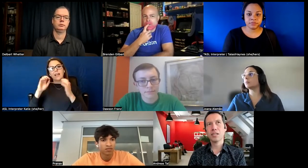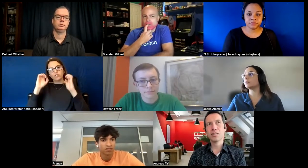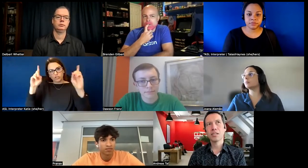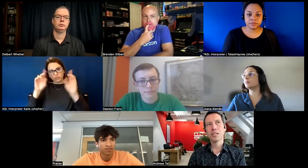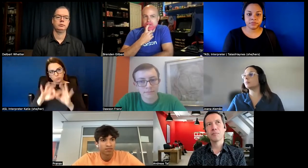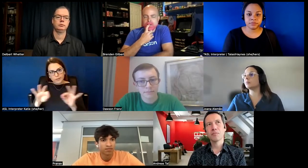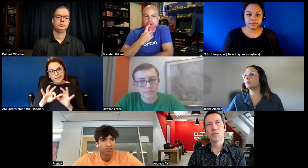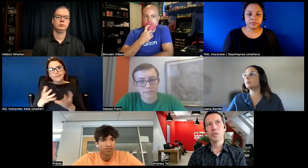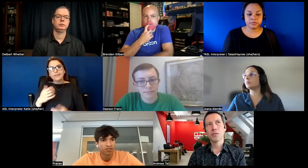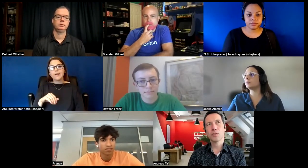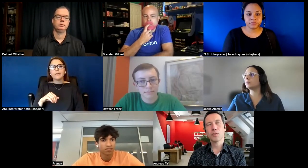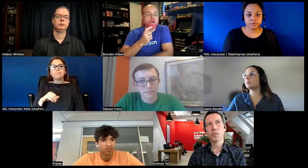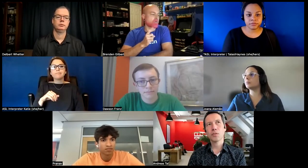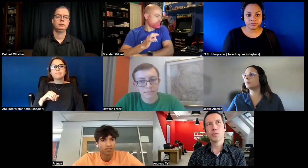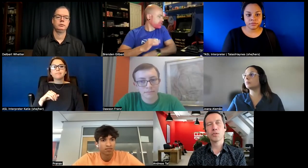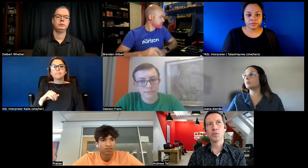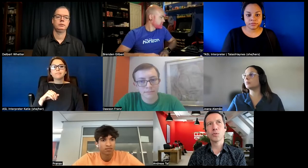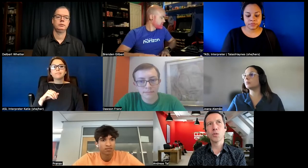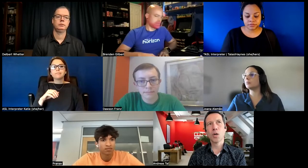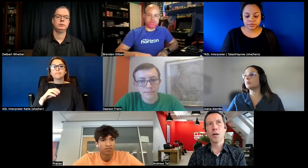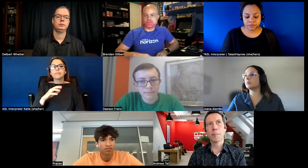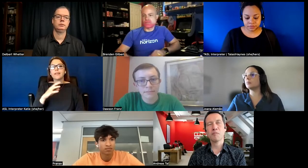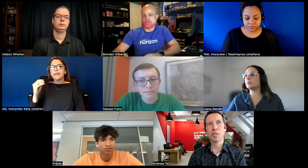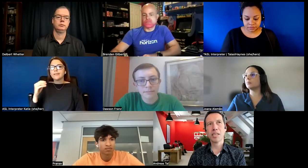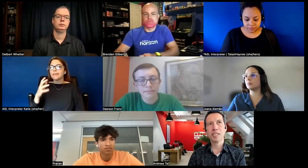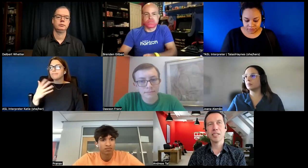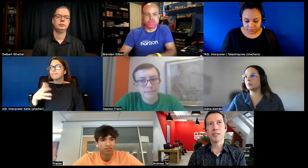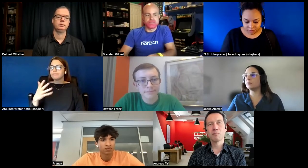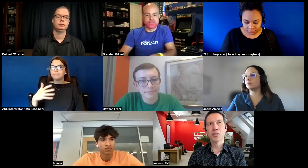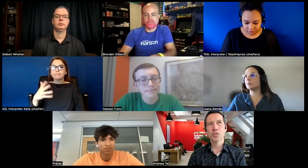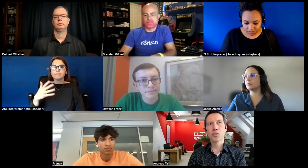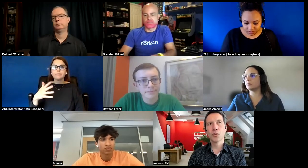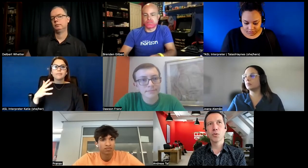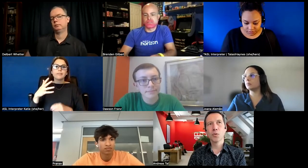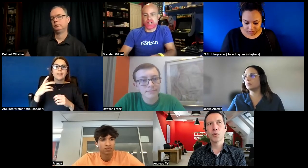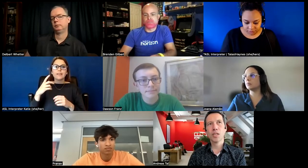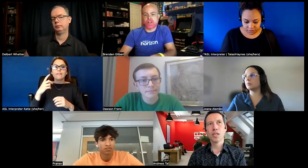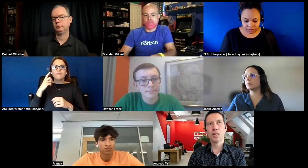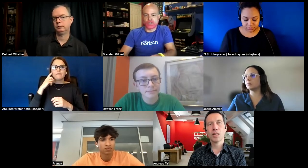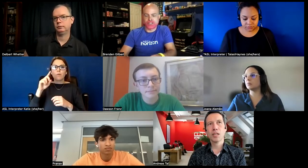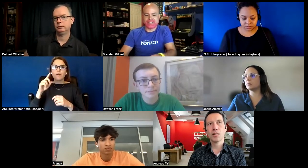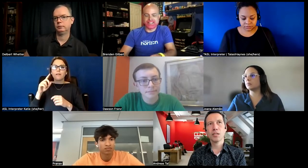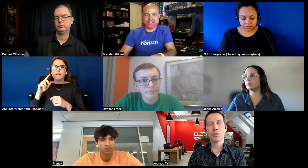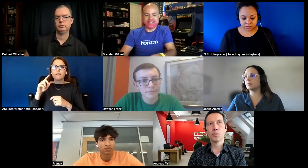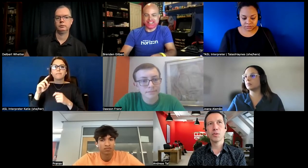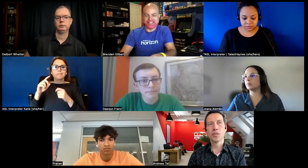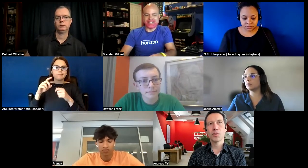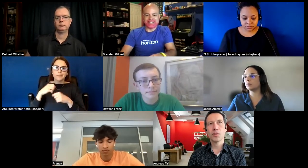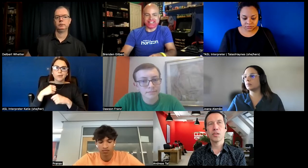uh you draw to um filmmaking so in uh europe uh